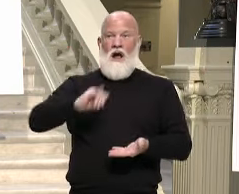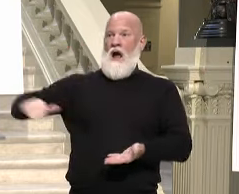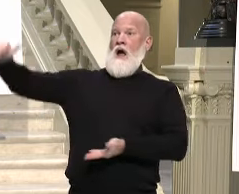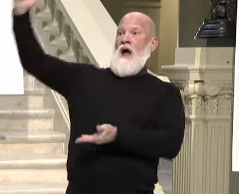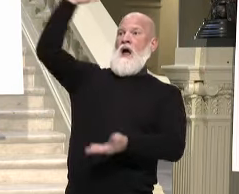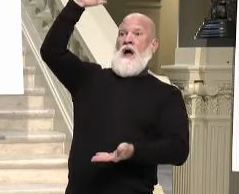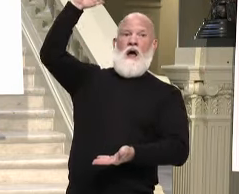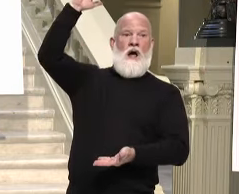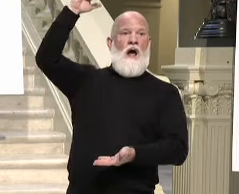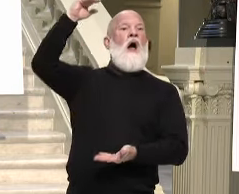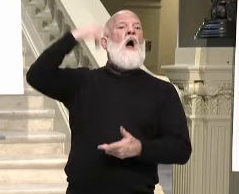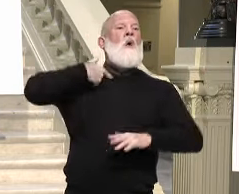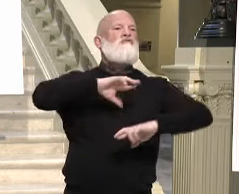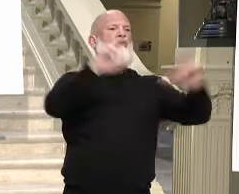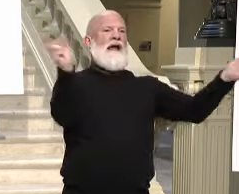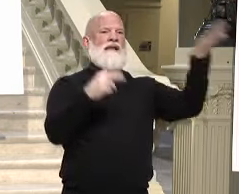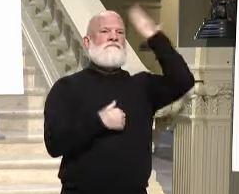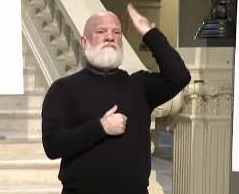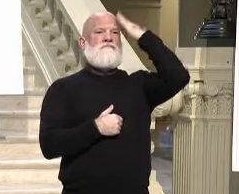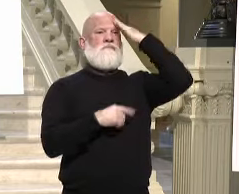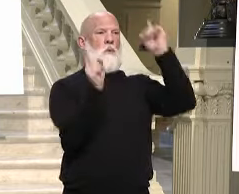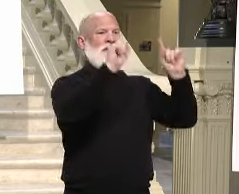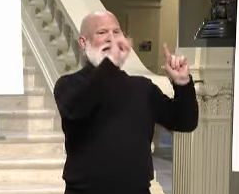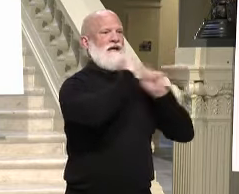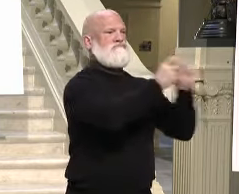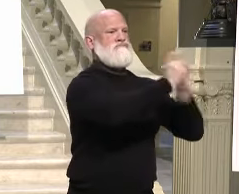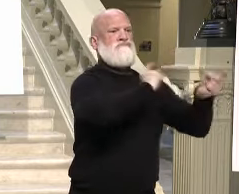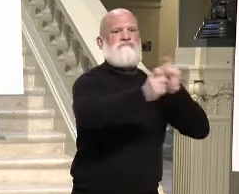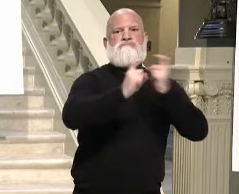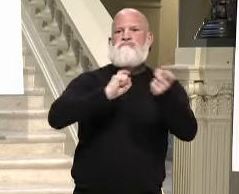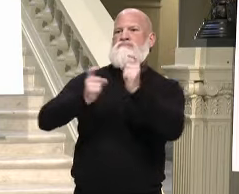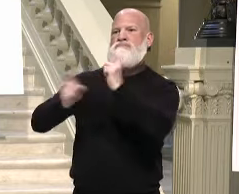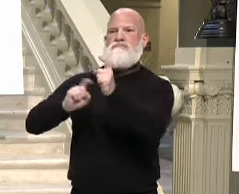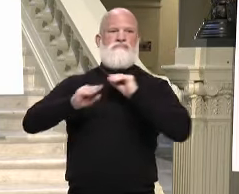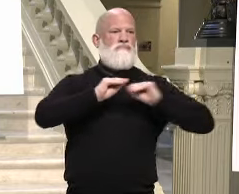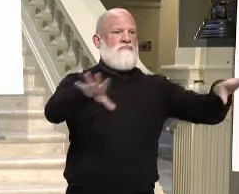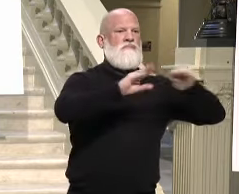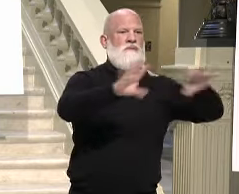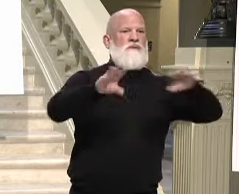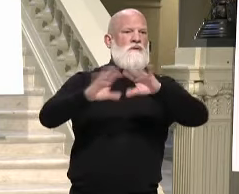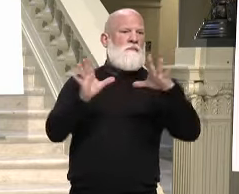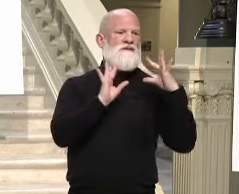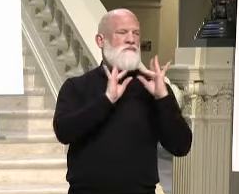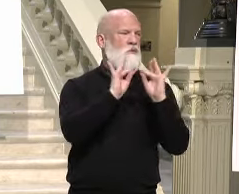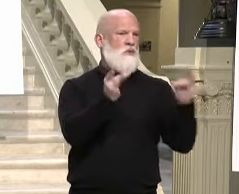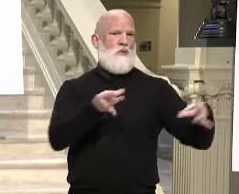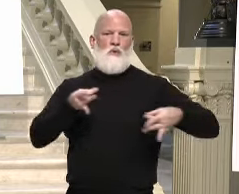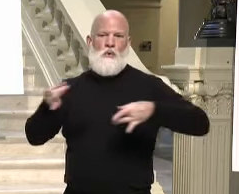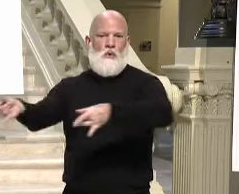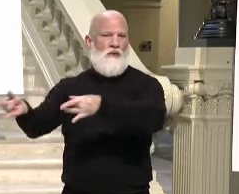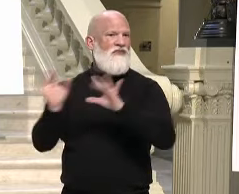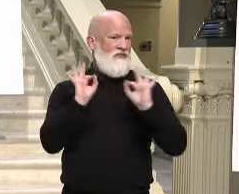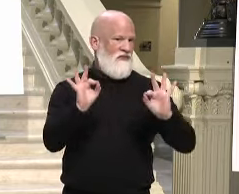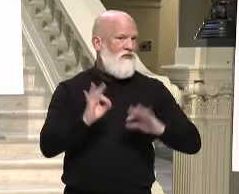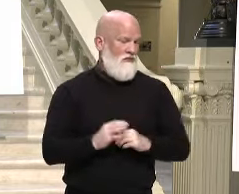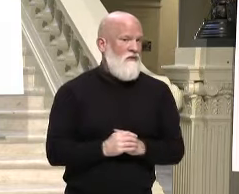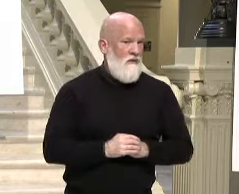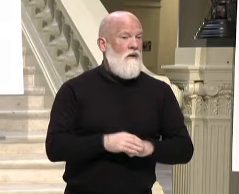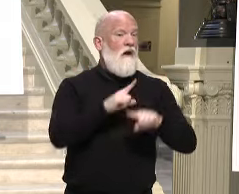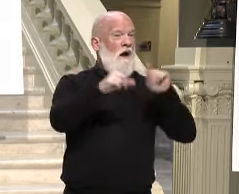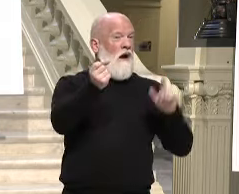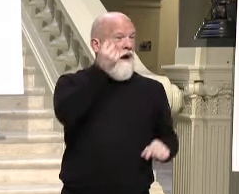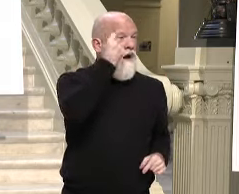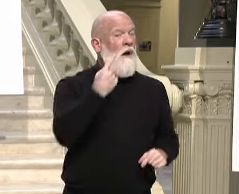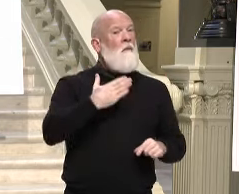and we keep continuing to get shots in arms with what we have. Now, based on what I'm seeing and reading and